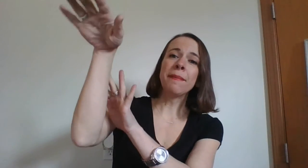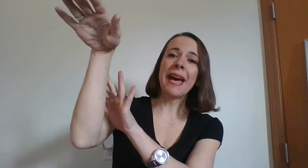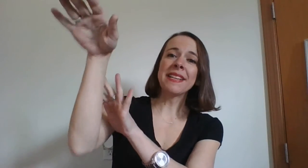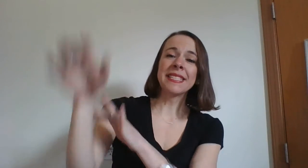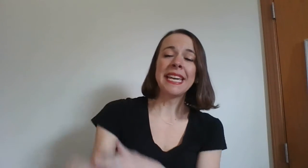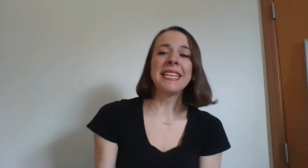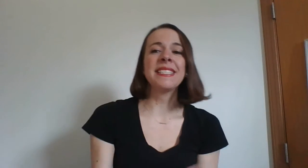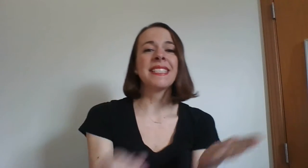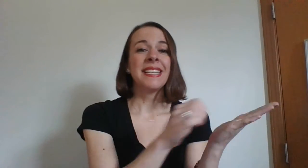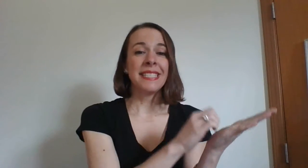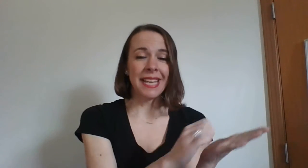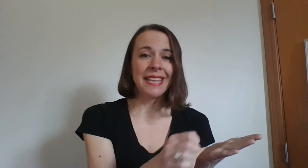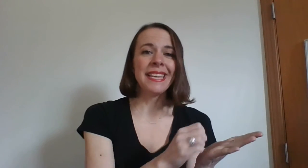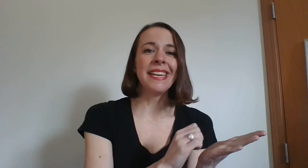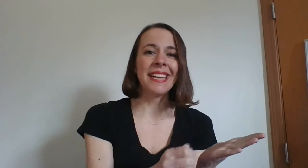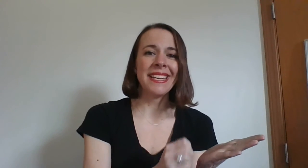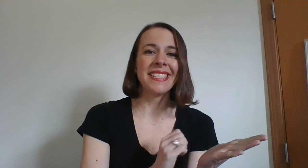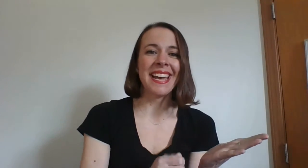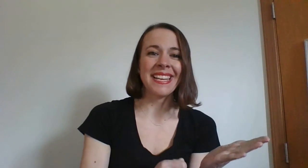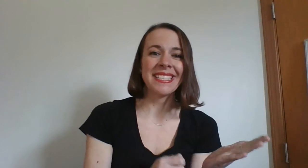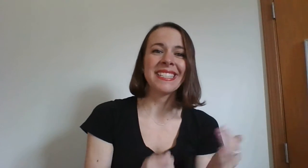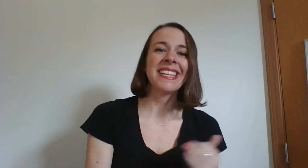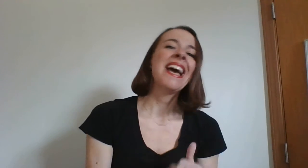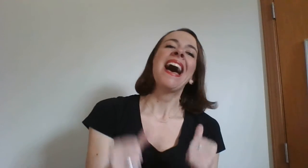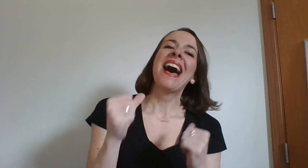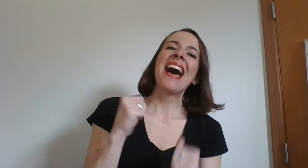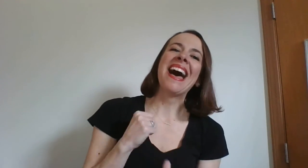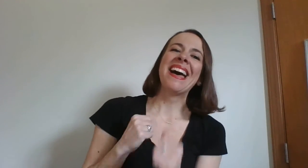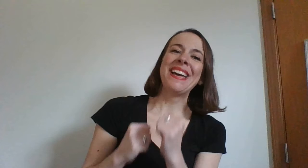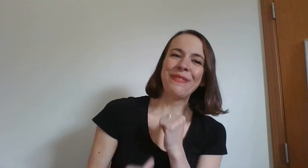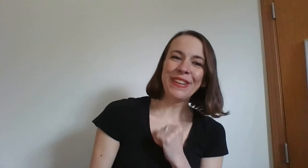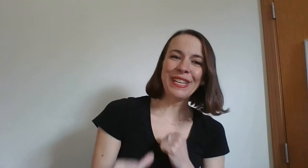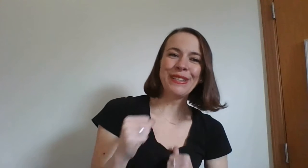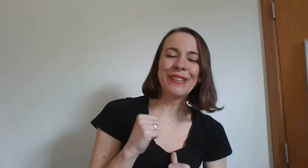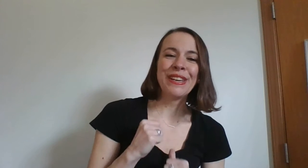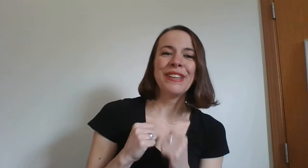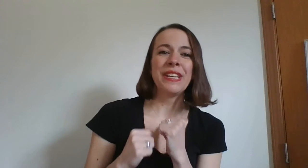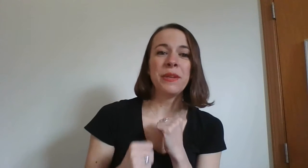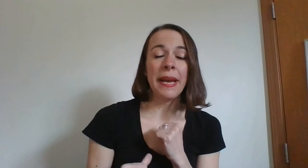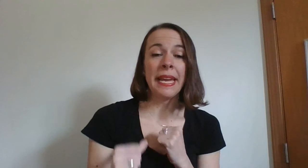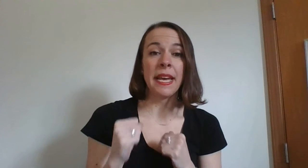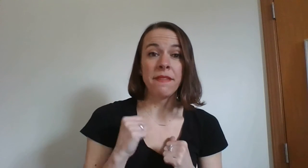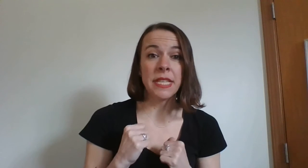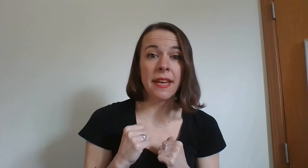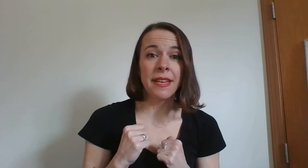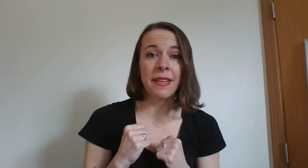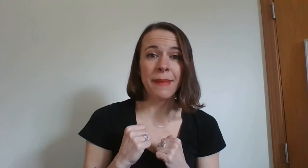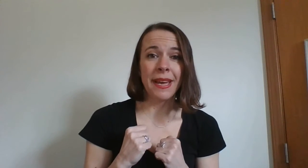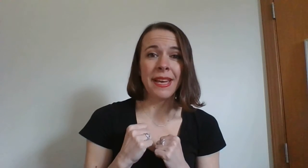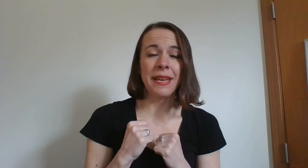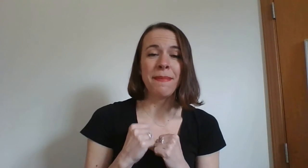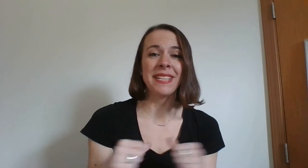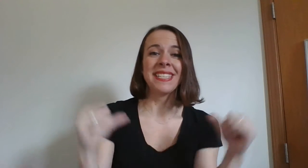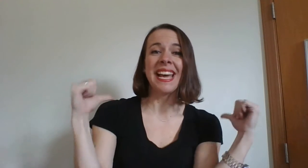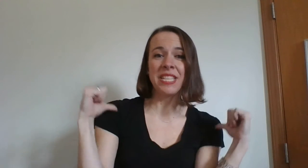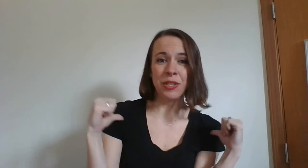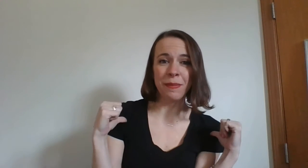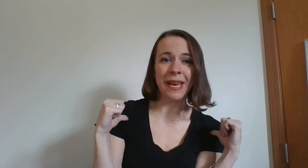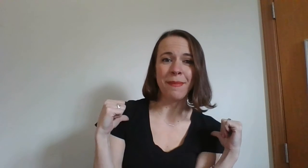baskets taking a test I feel good when I've done my best I do my